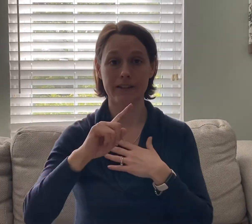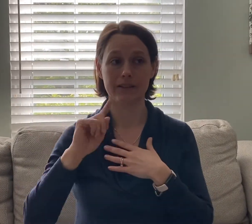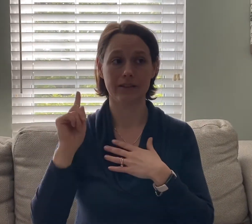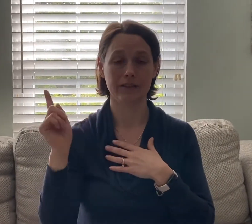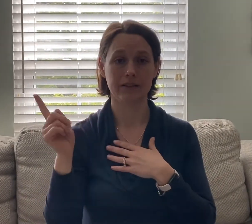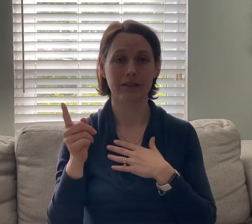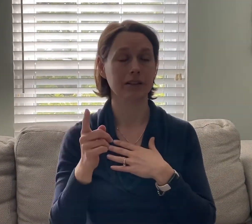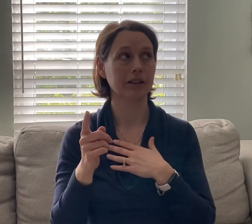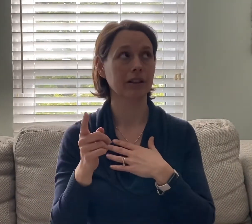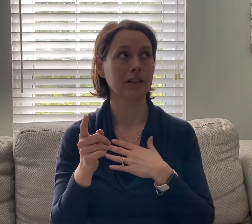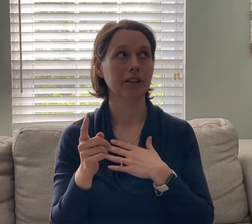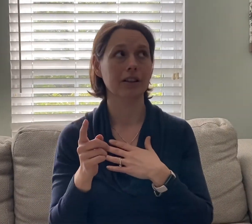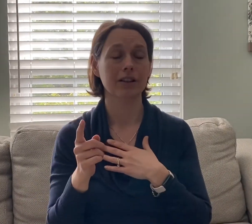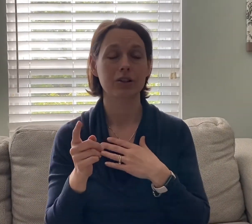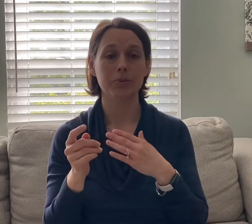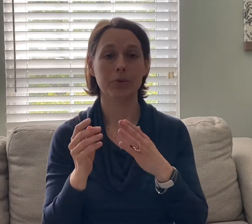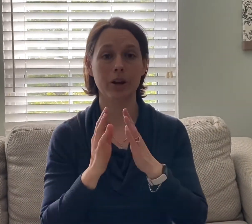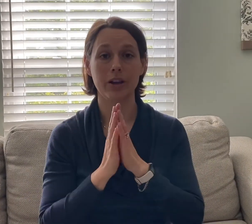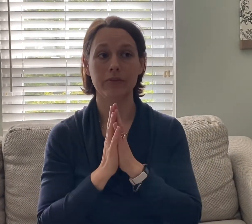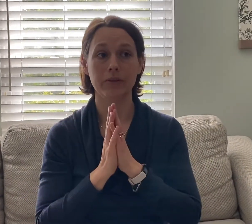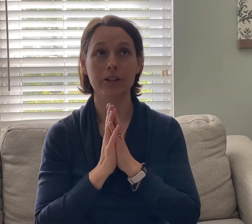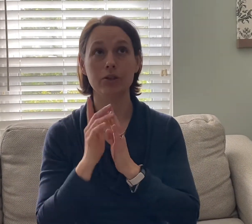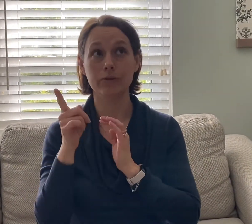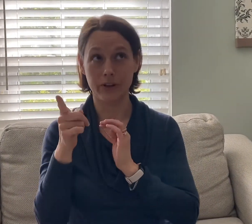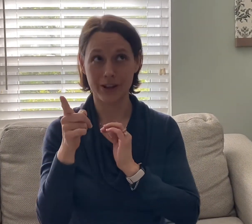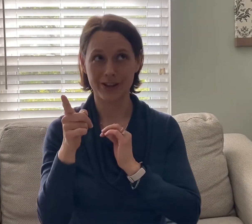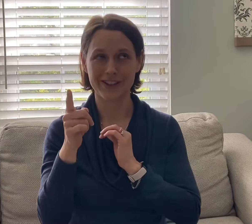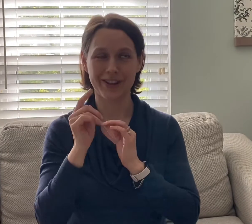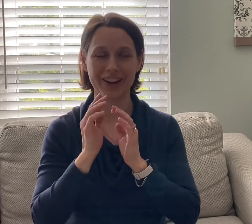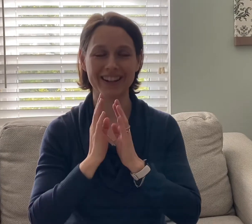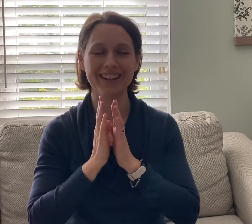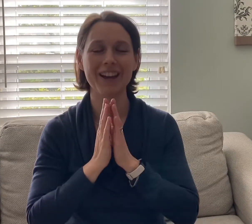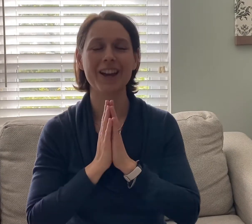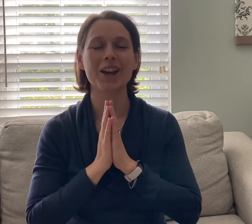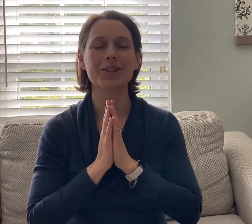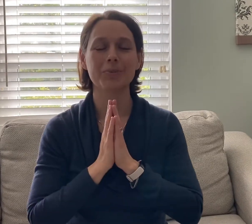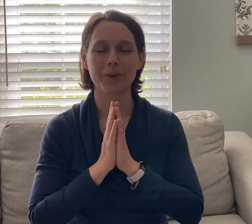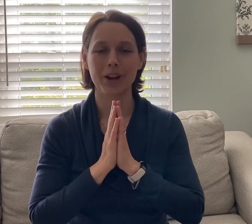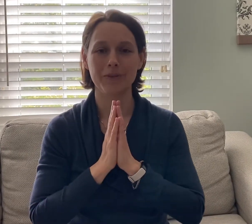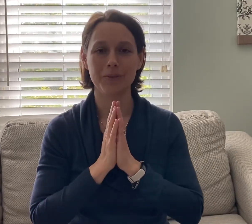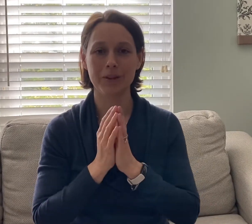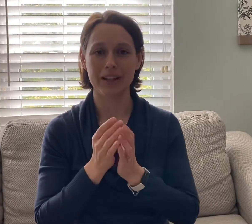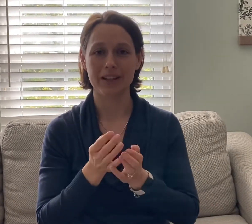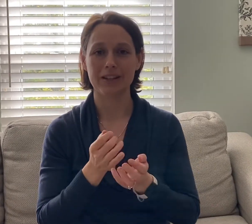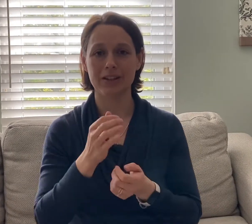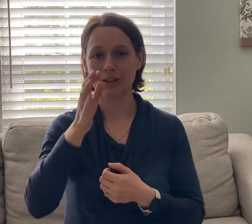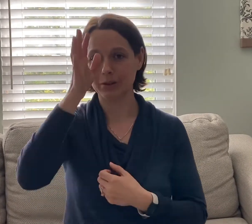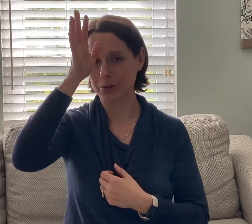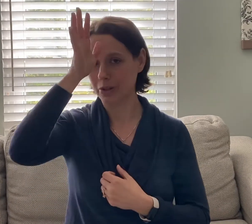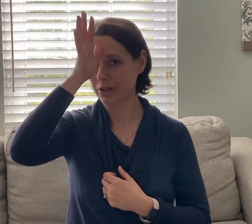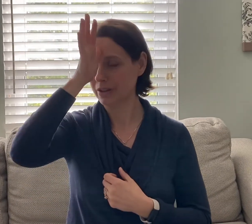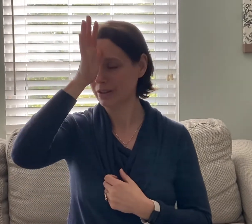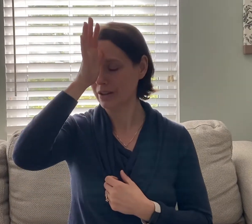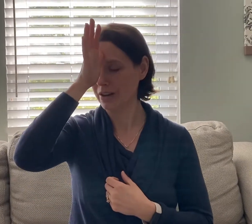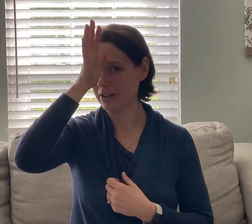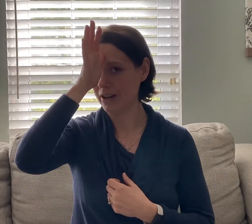to pray for and you father to pray for me to the Lord our God